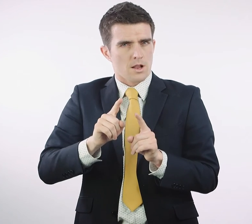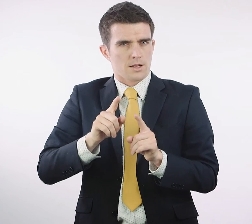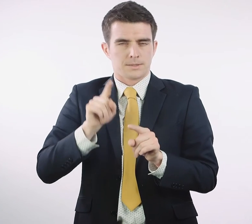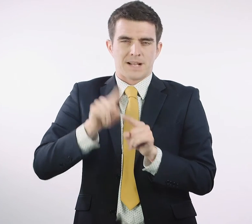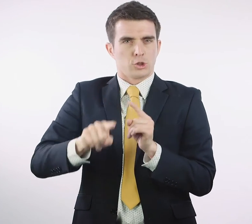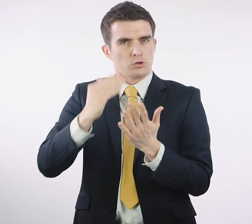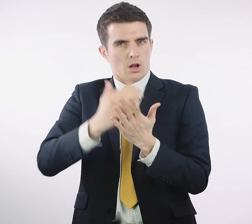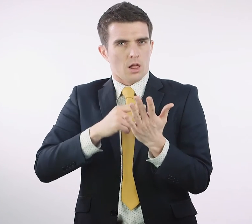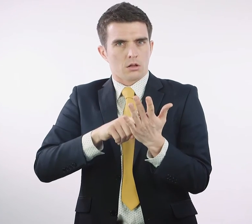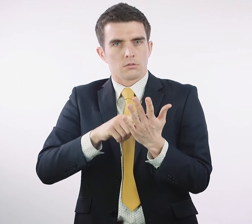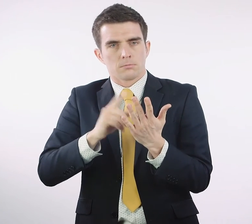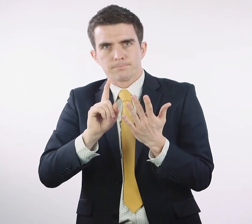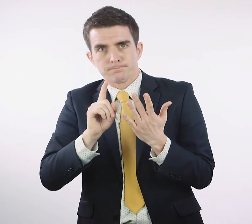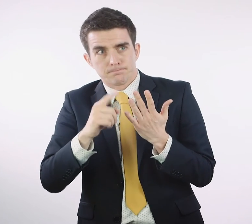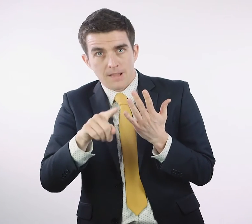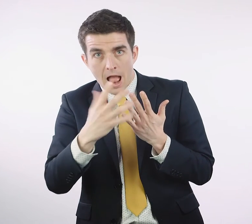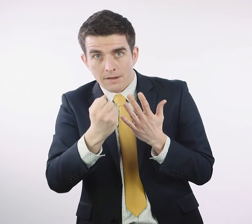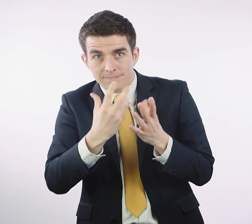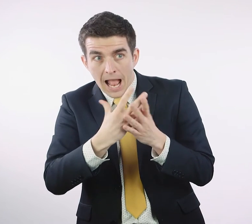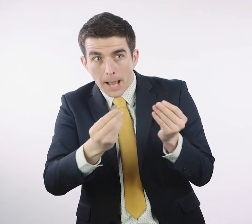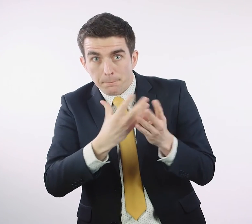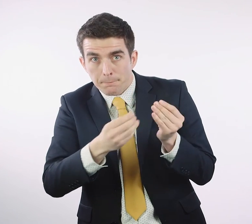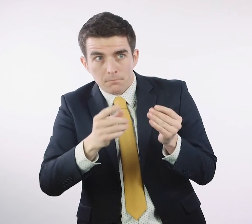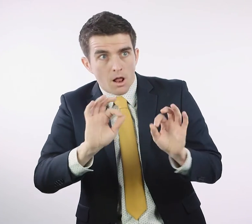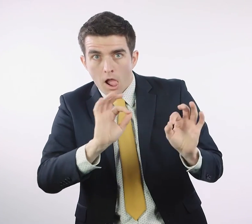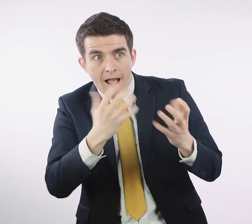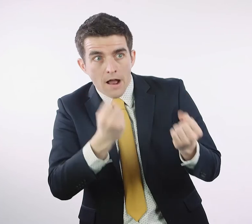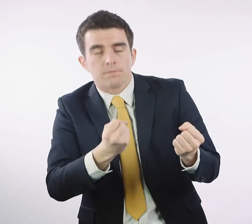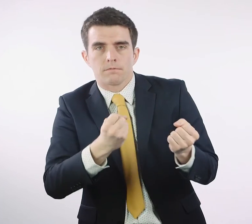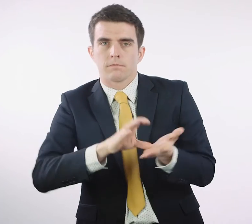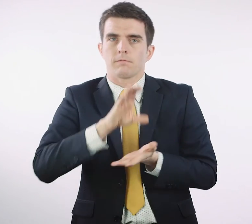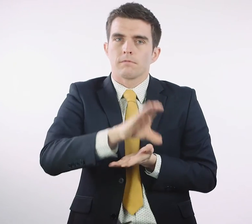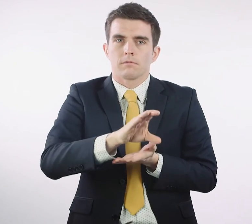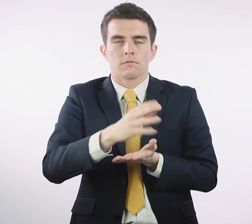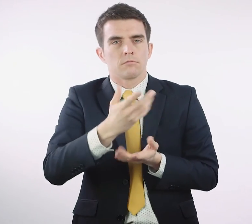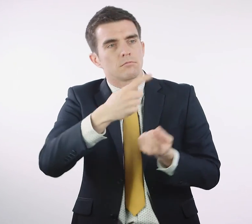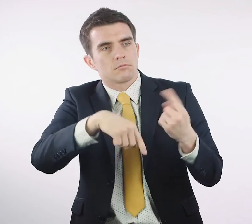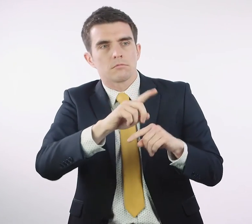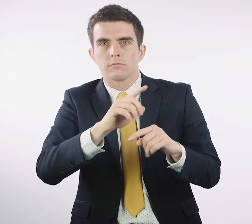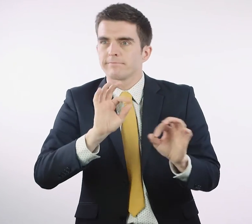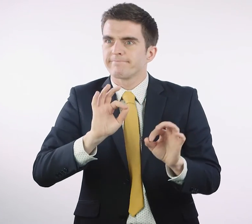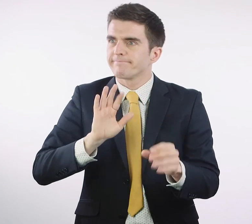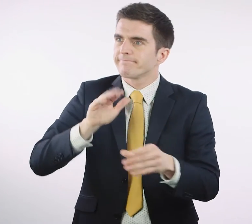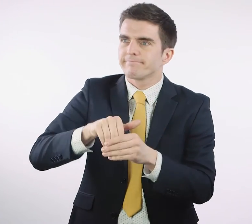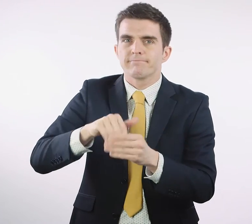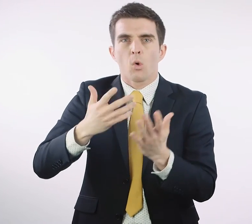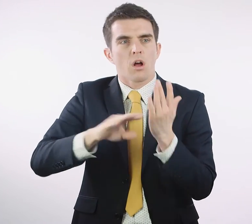including the most marginalised and disadvantaged groups in society, can access and participate in the arts.